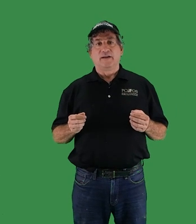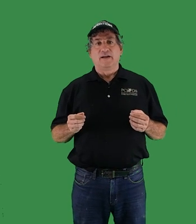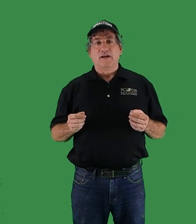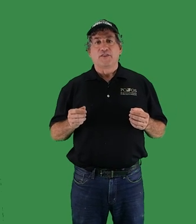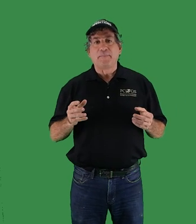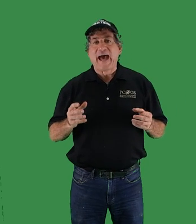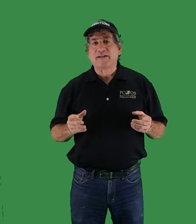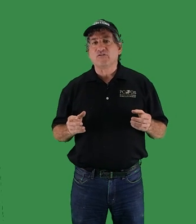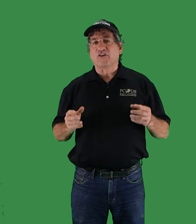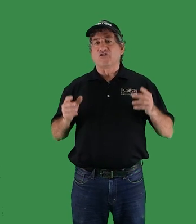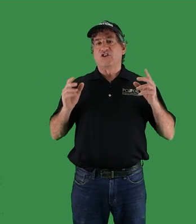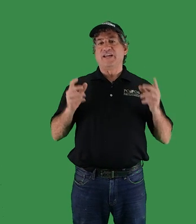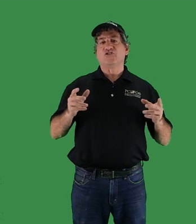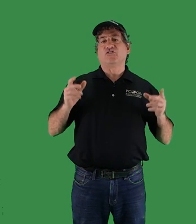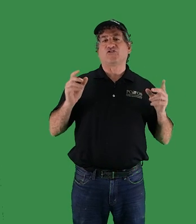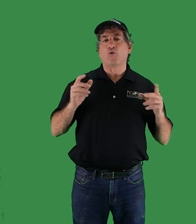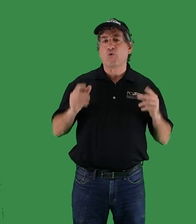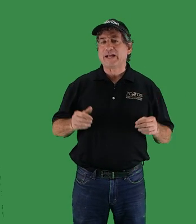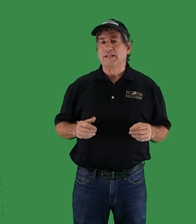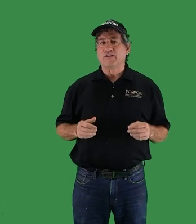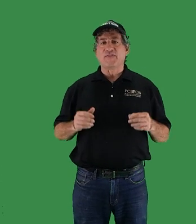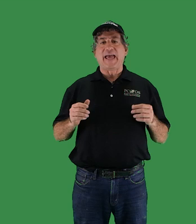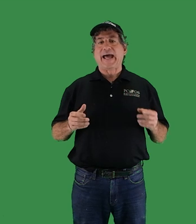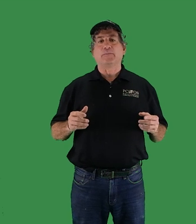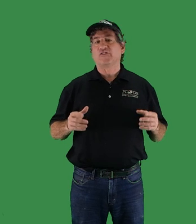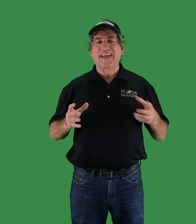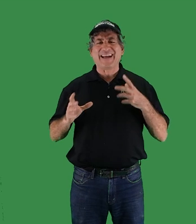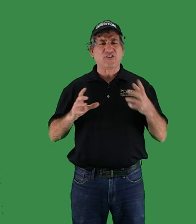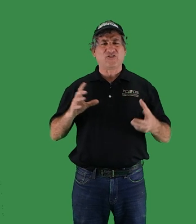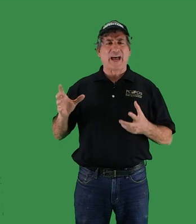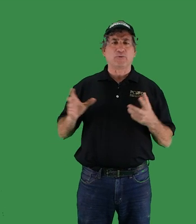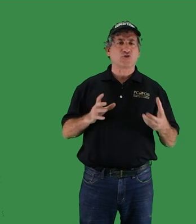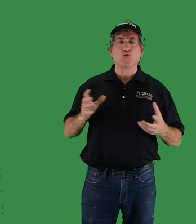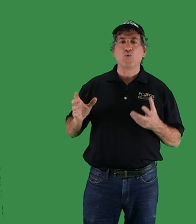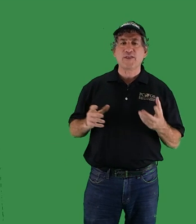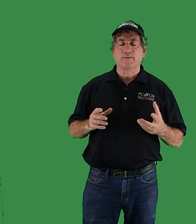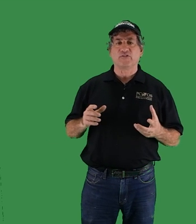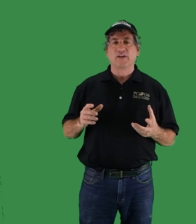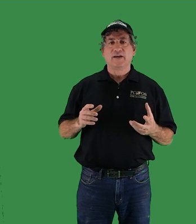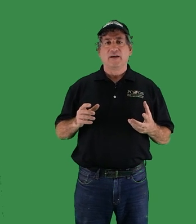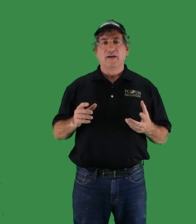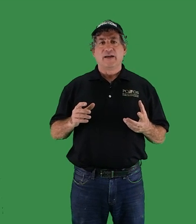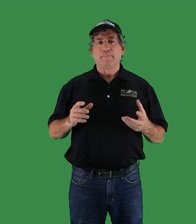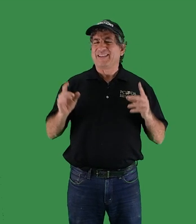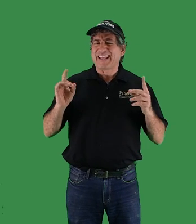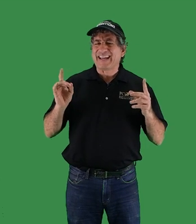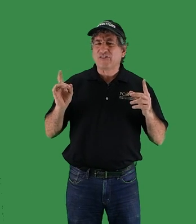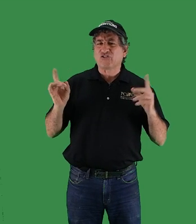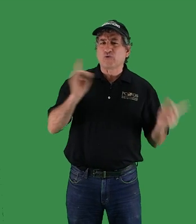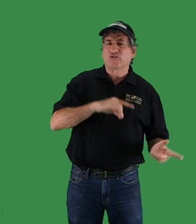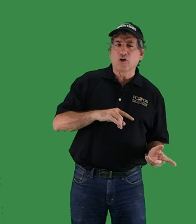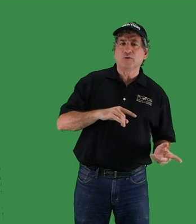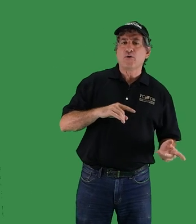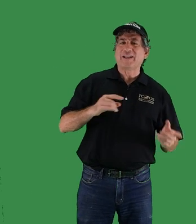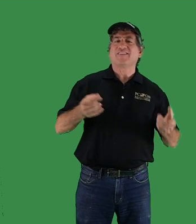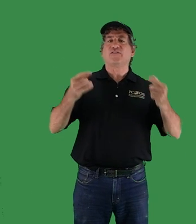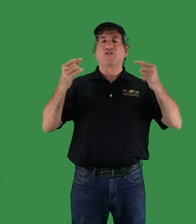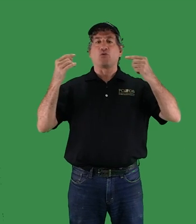The patterns are changing so quickly that the animals can't establish new rhythms but then again so slowly relative to the